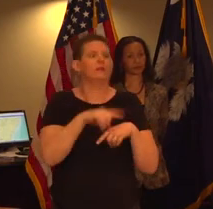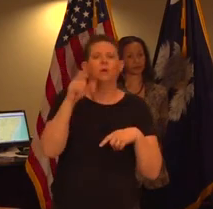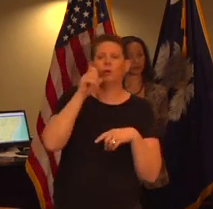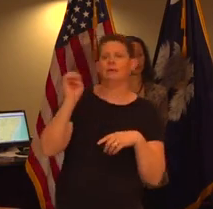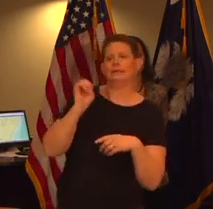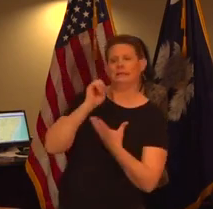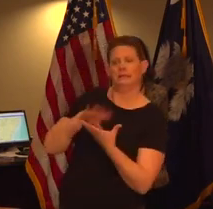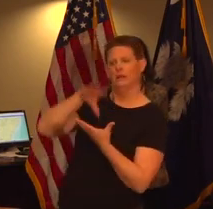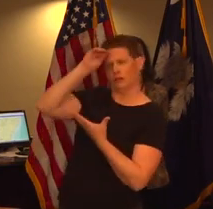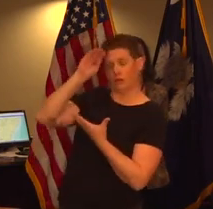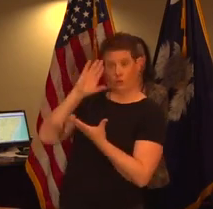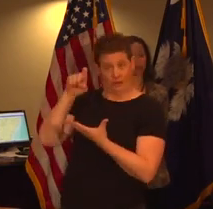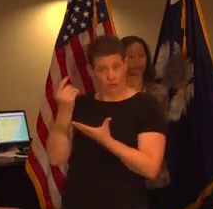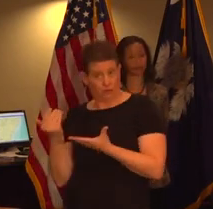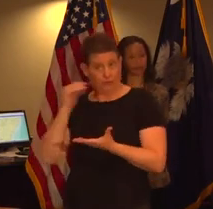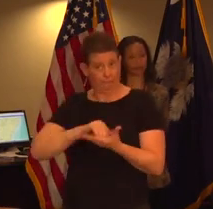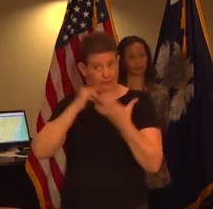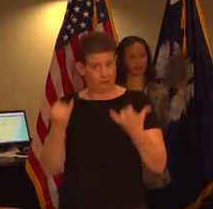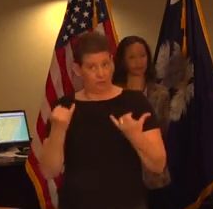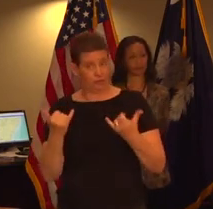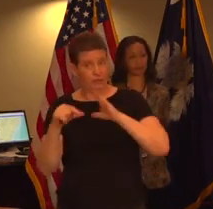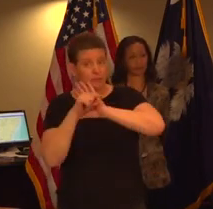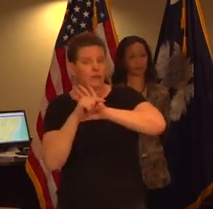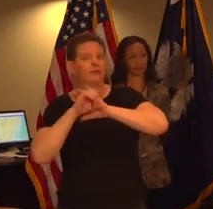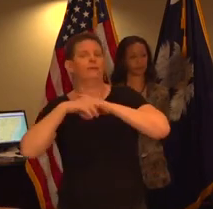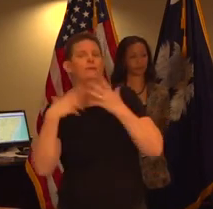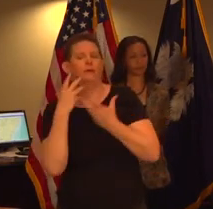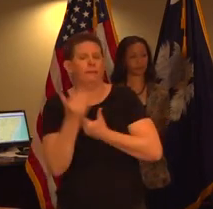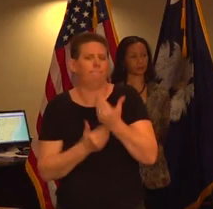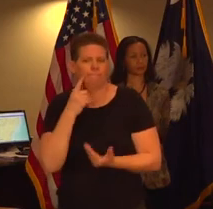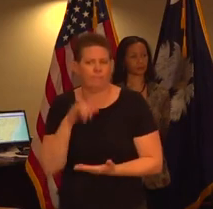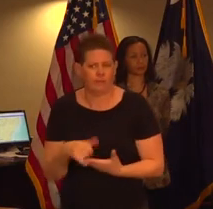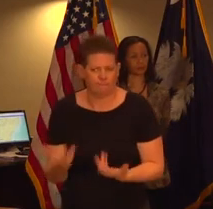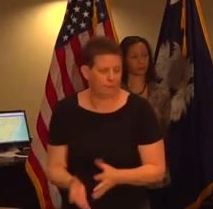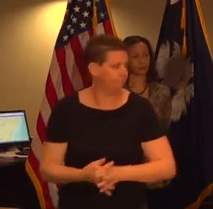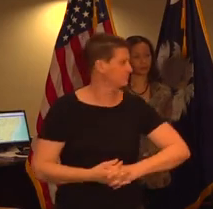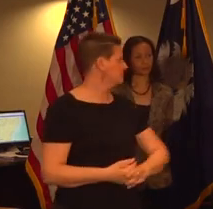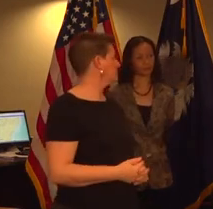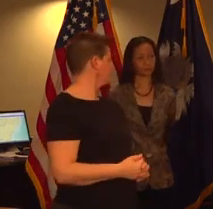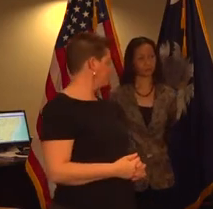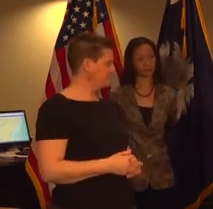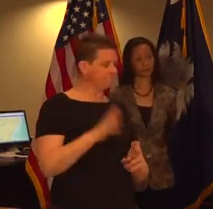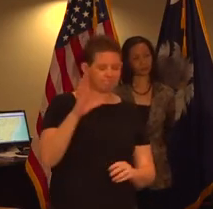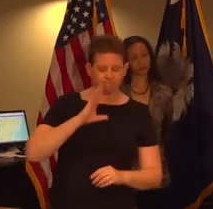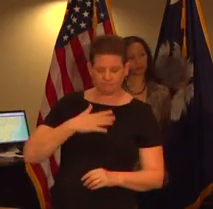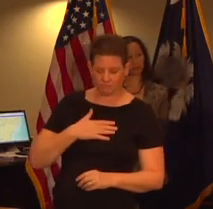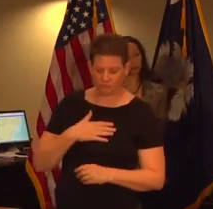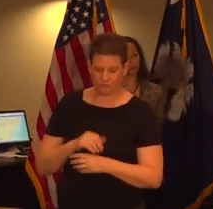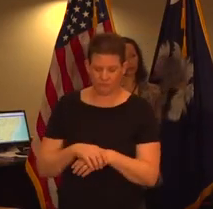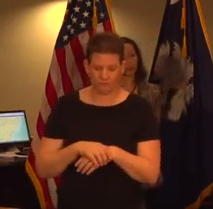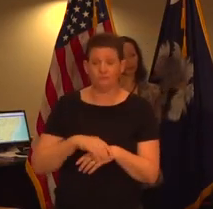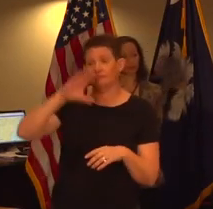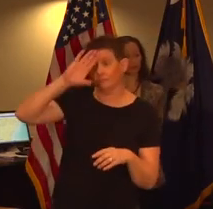the e-learning will they have to repeat the grade that they're in now or what's the process on that well excuse me first of all you know